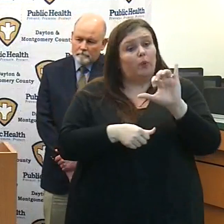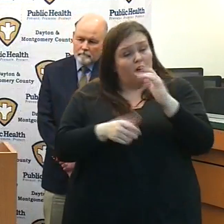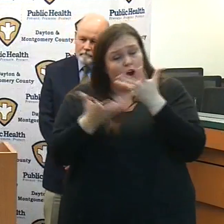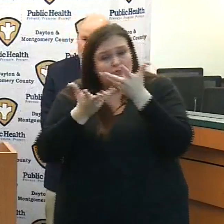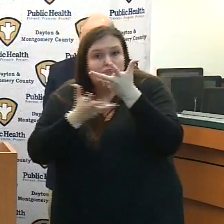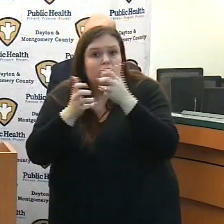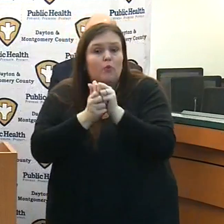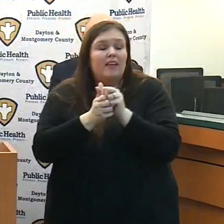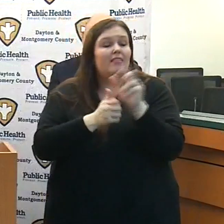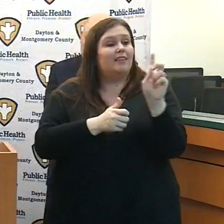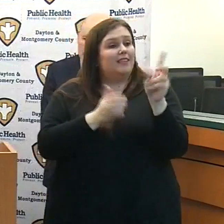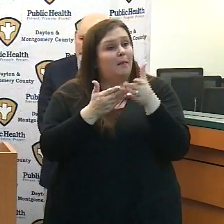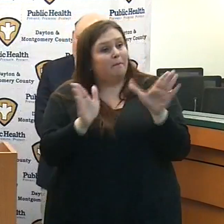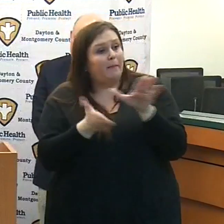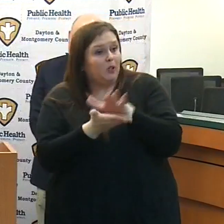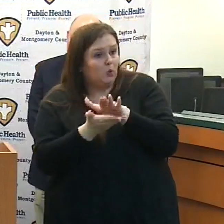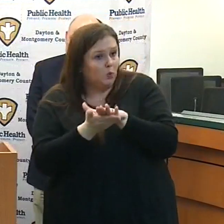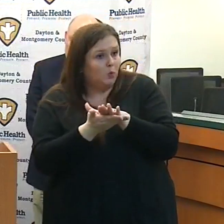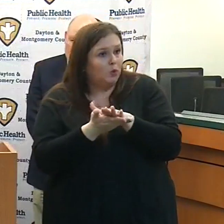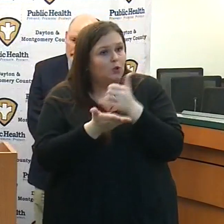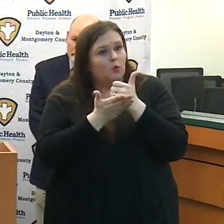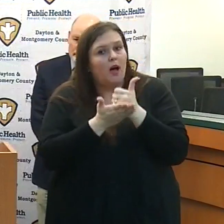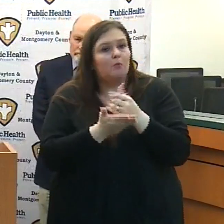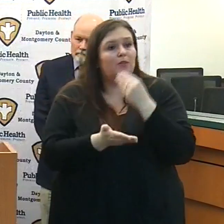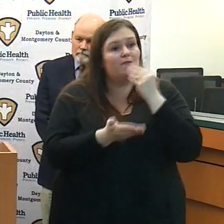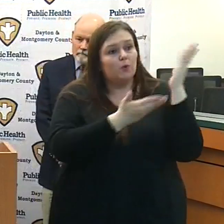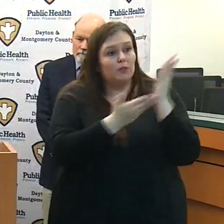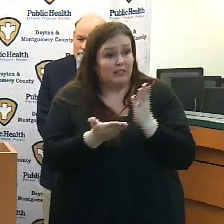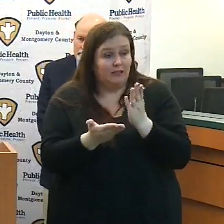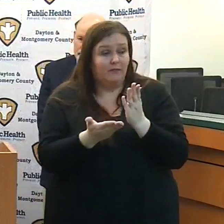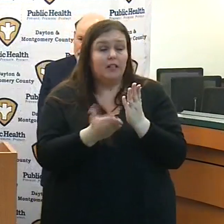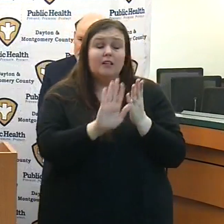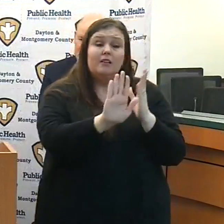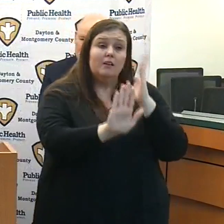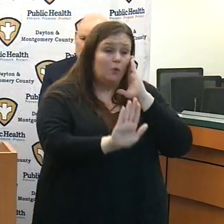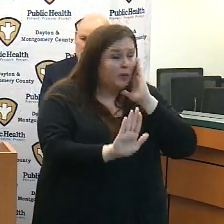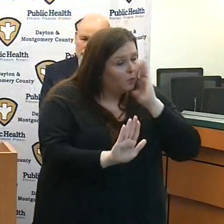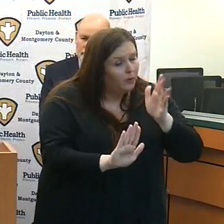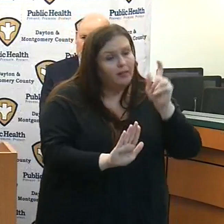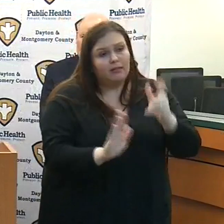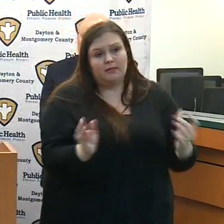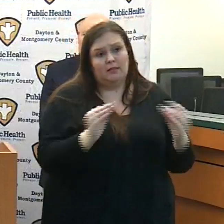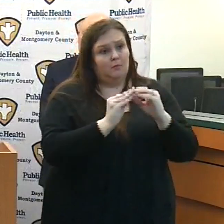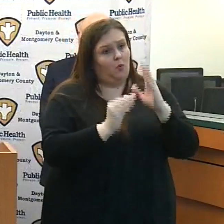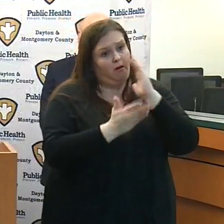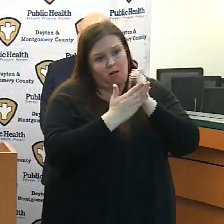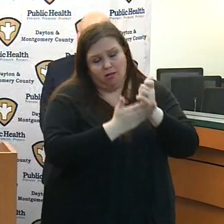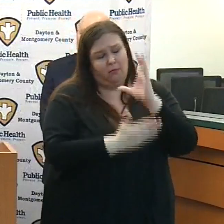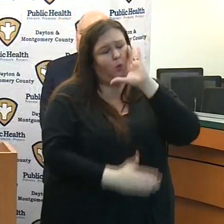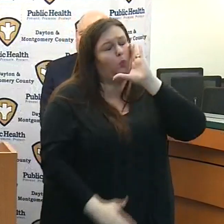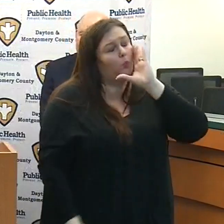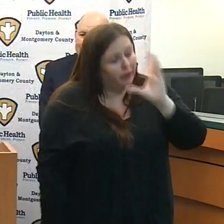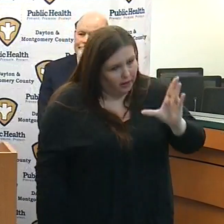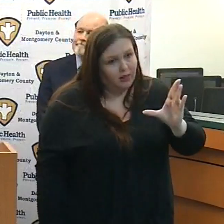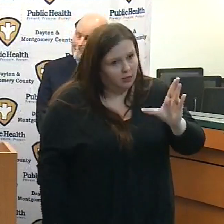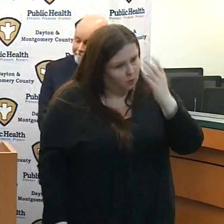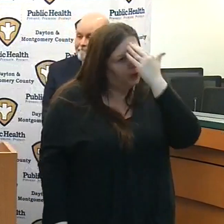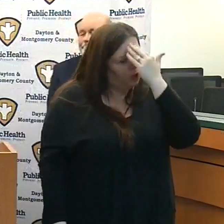delivery, and I know that we'll need of help in the coming days as we work to make sure that these systems are set in place. Thank you.